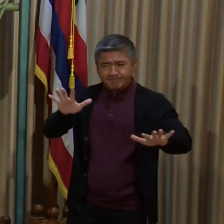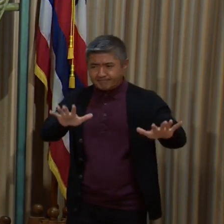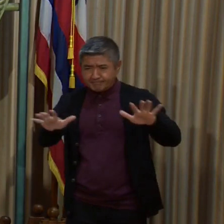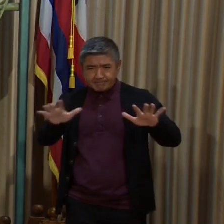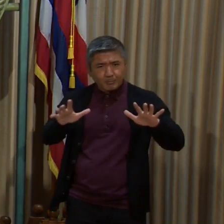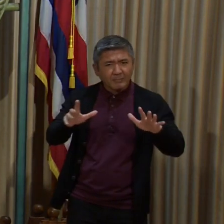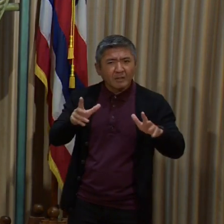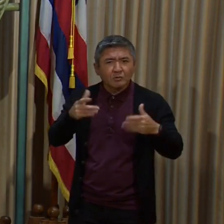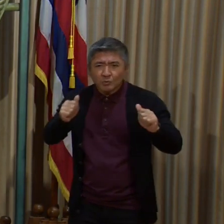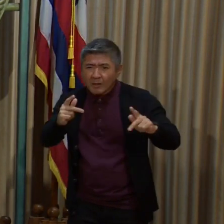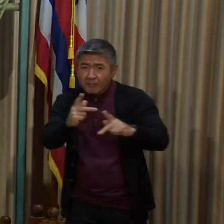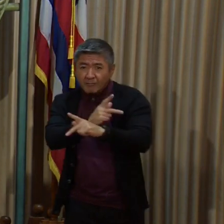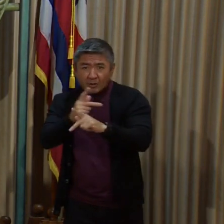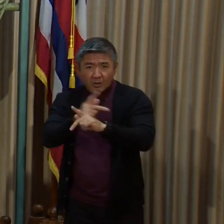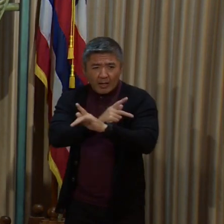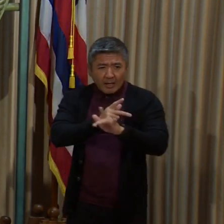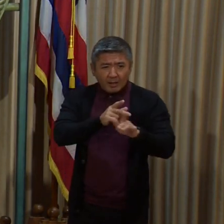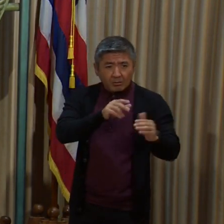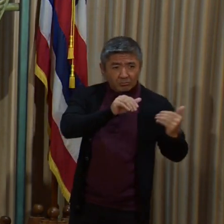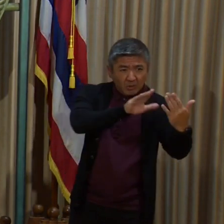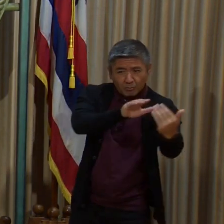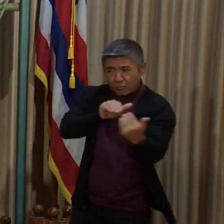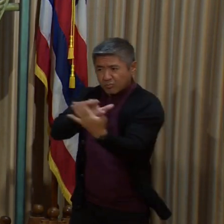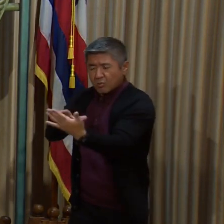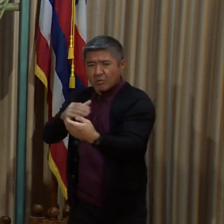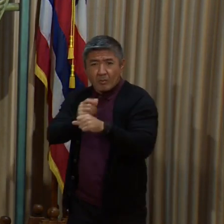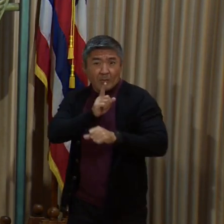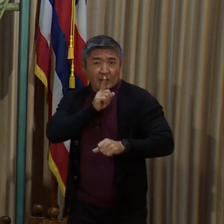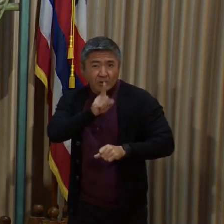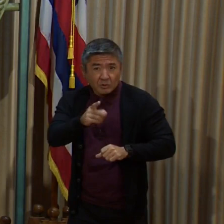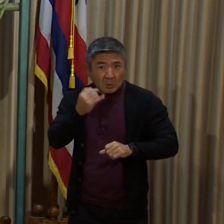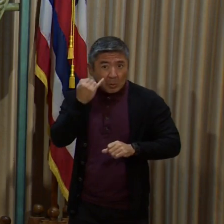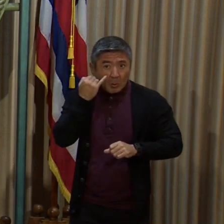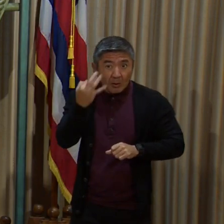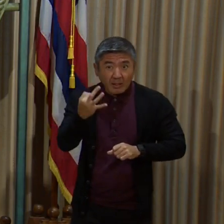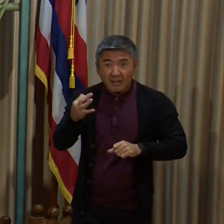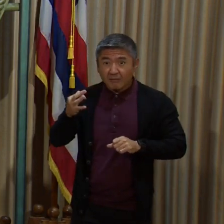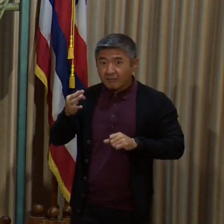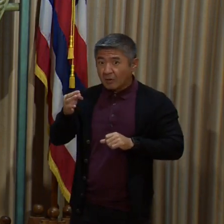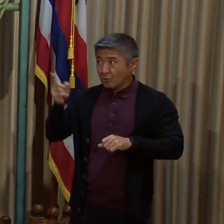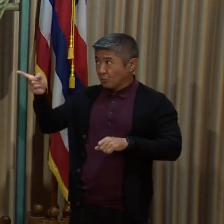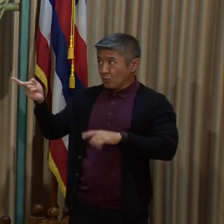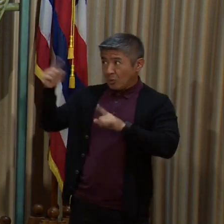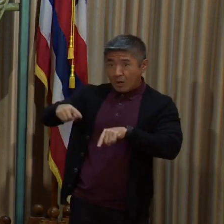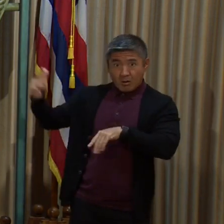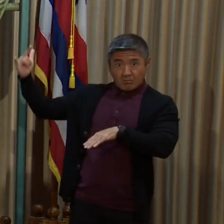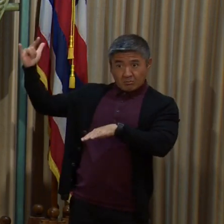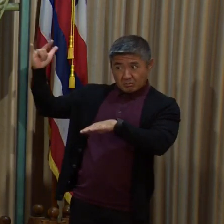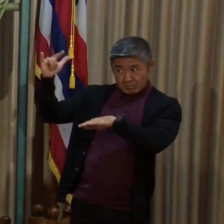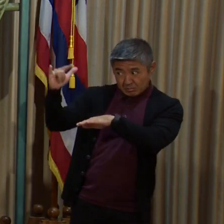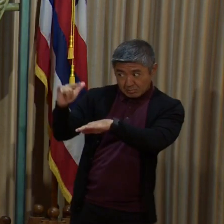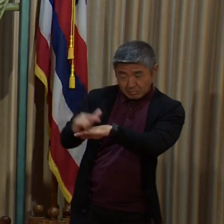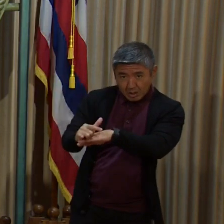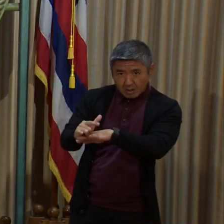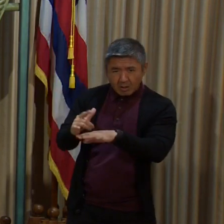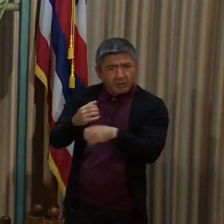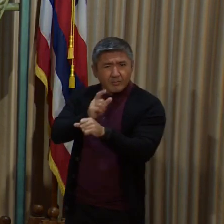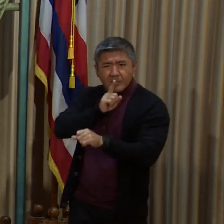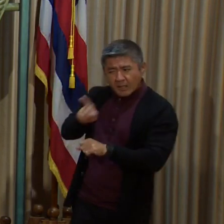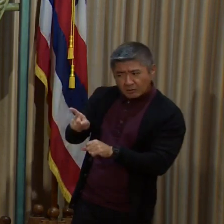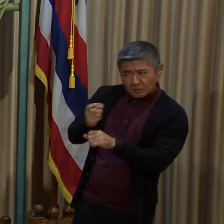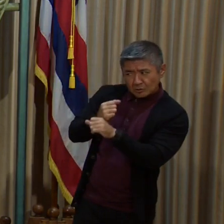or trying to ensure that we minimize those who may be traveling who are infected at the same time,